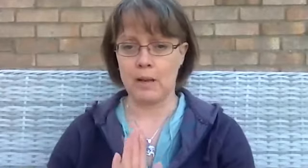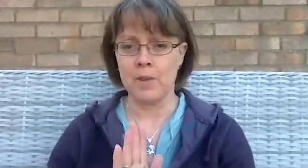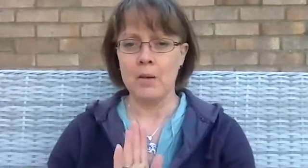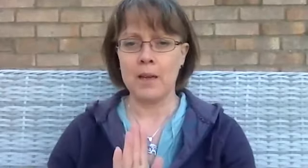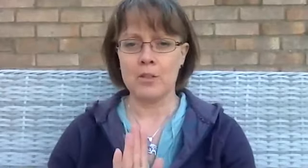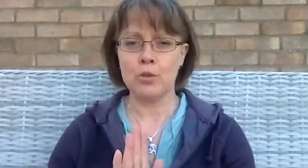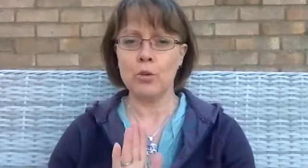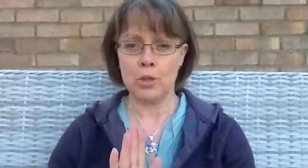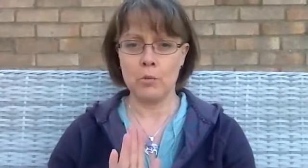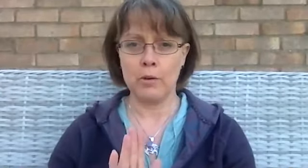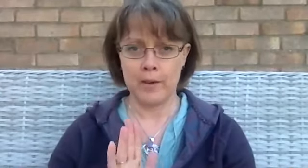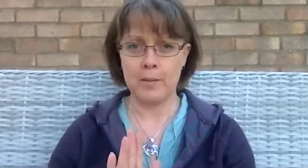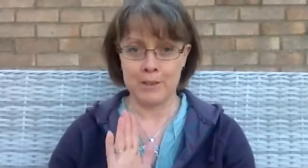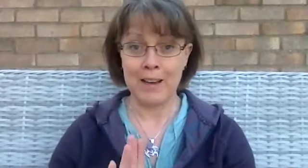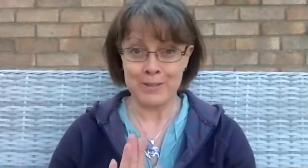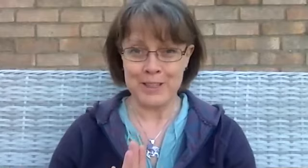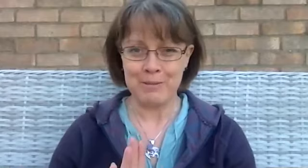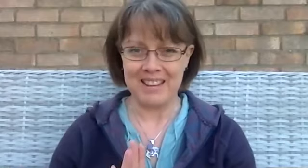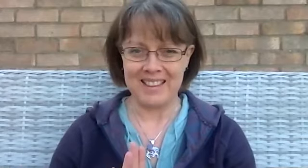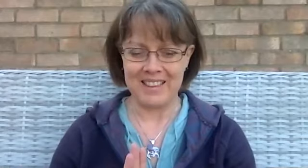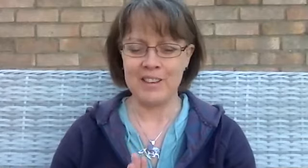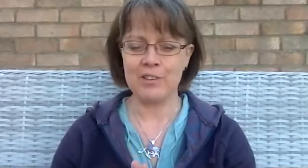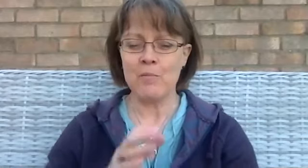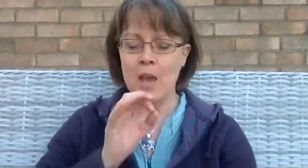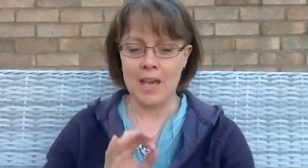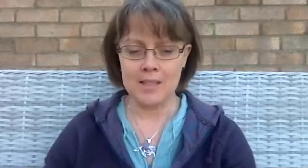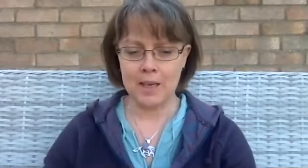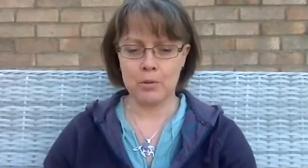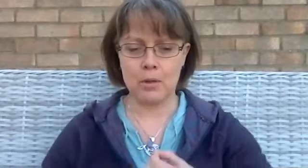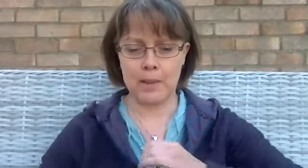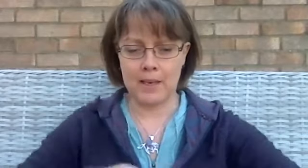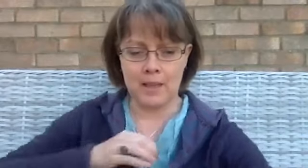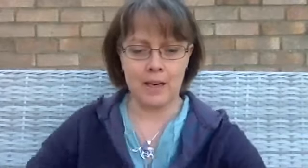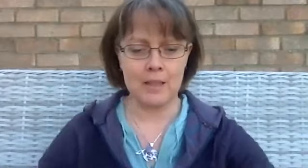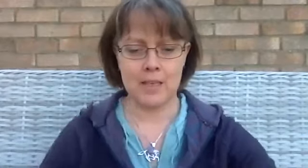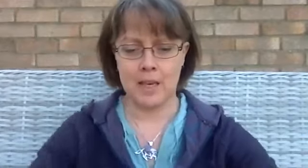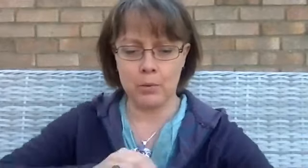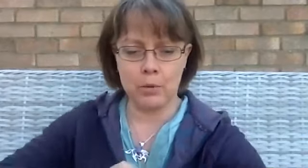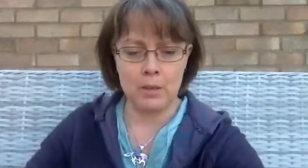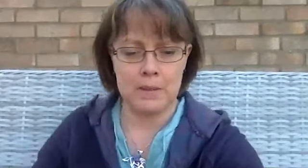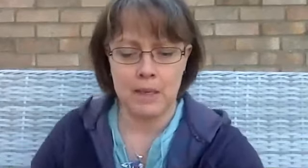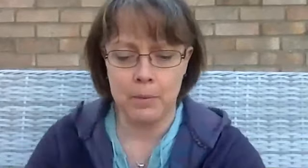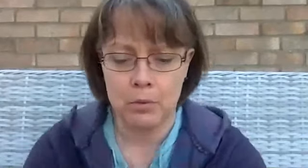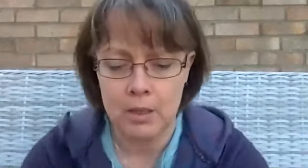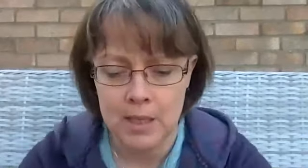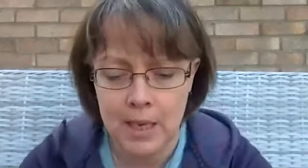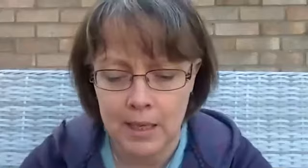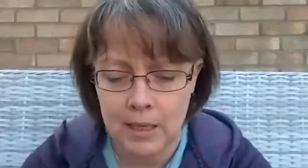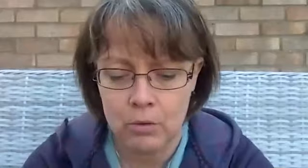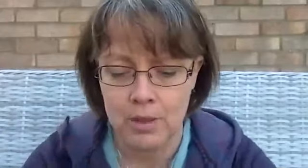Making sure you are firmly grounded within the earth. As you're constantly monitoring those out of